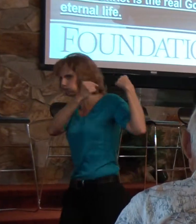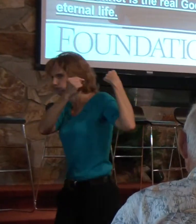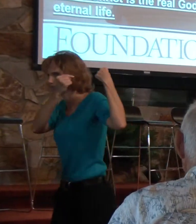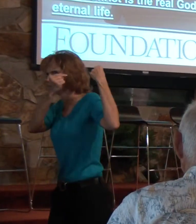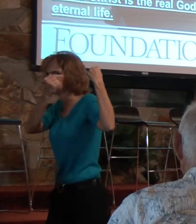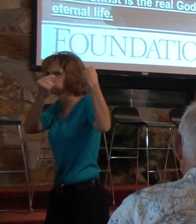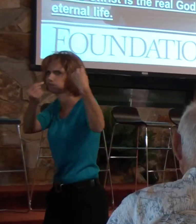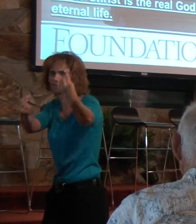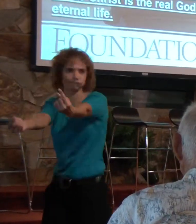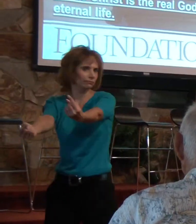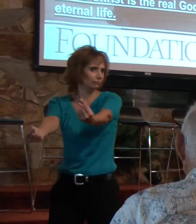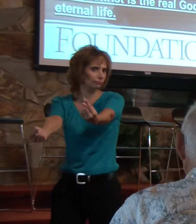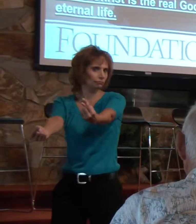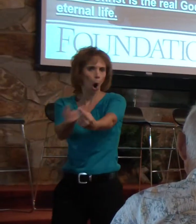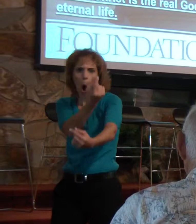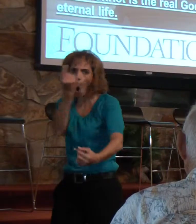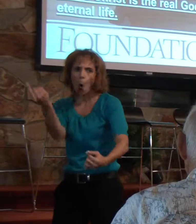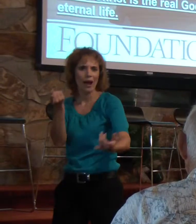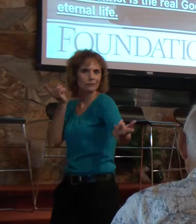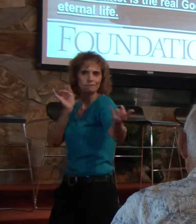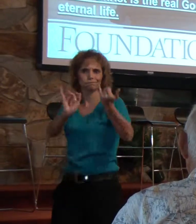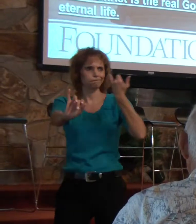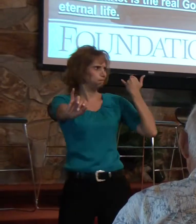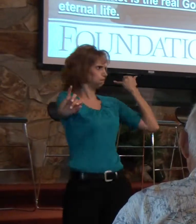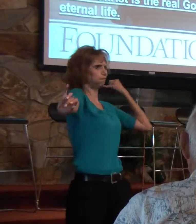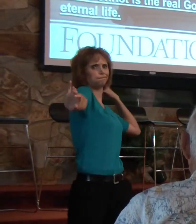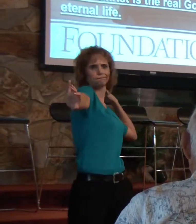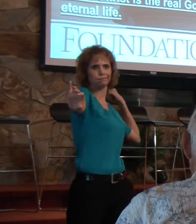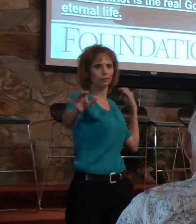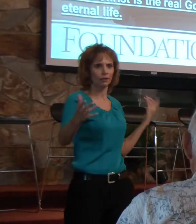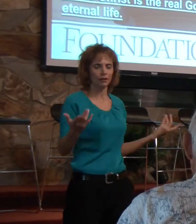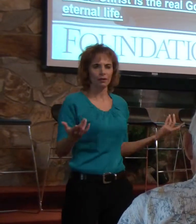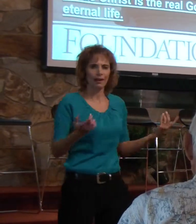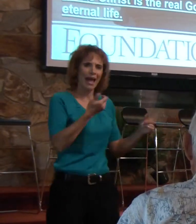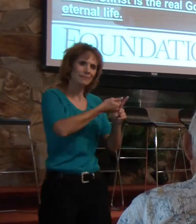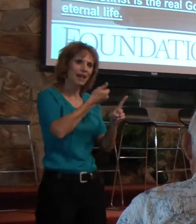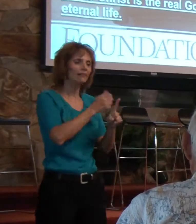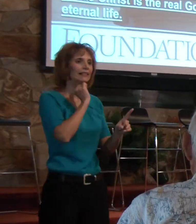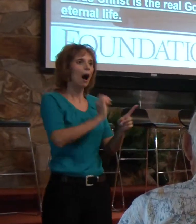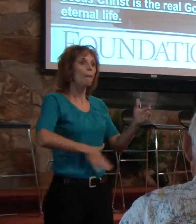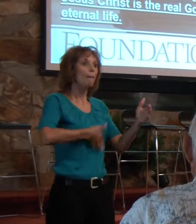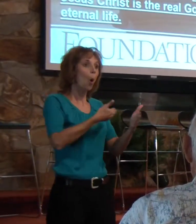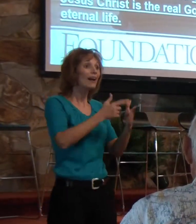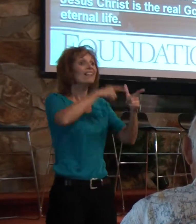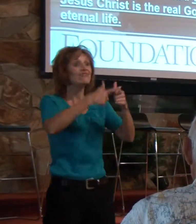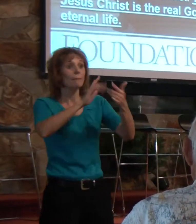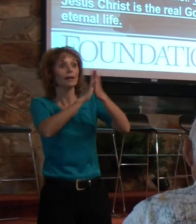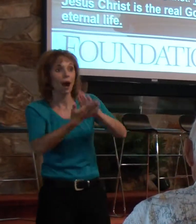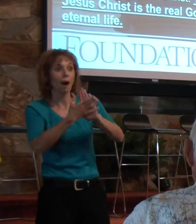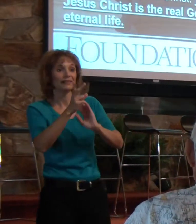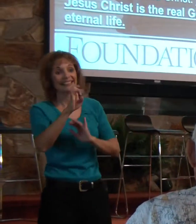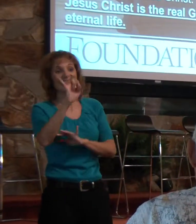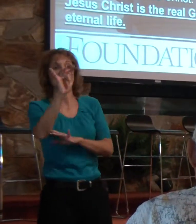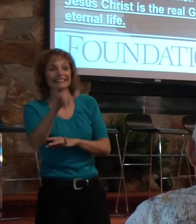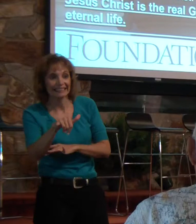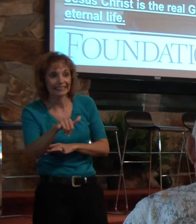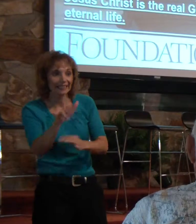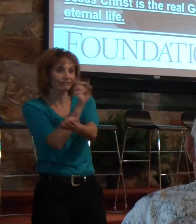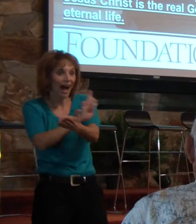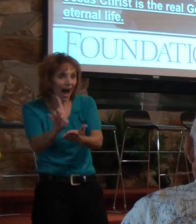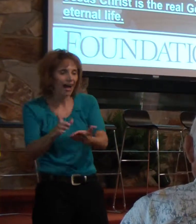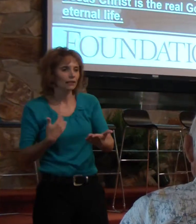Jesus didn't become God. He wasn't born into deity. He has always existed as God.